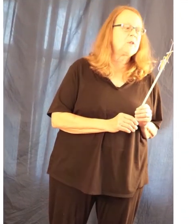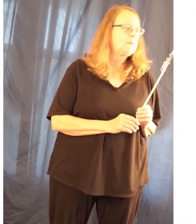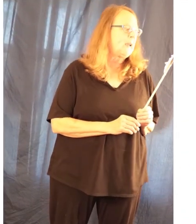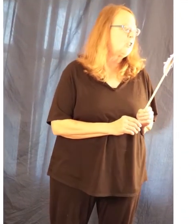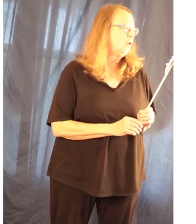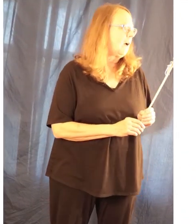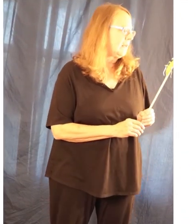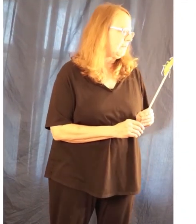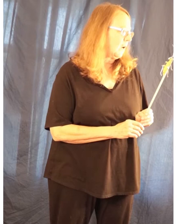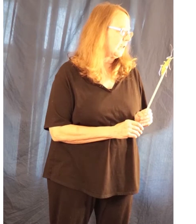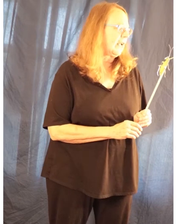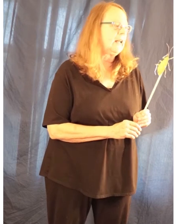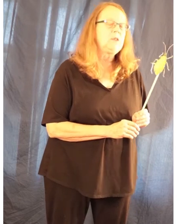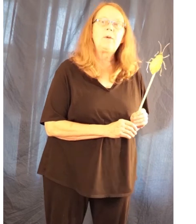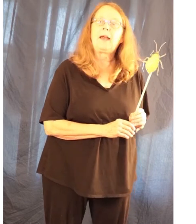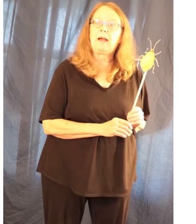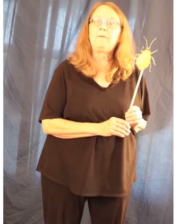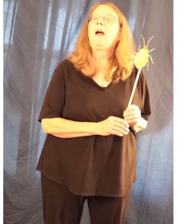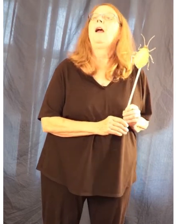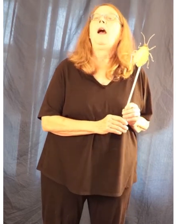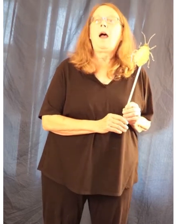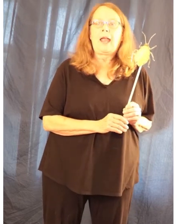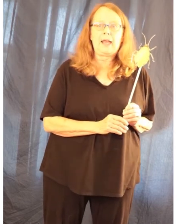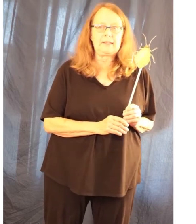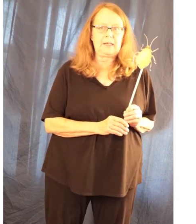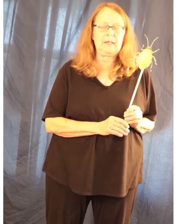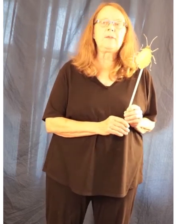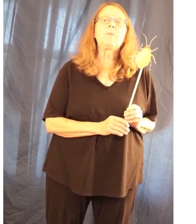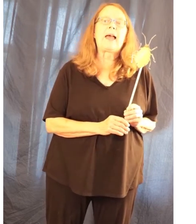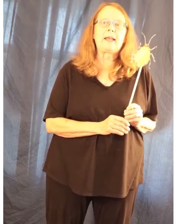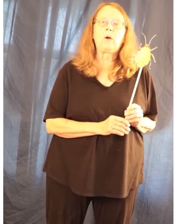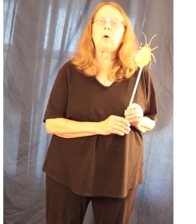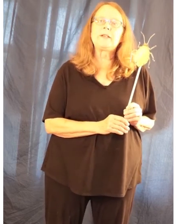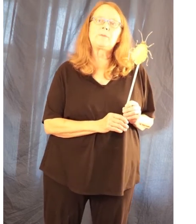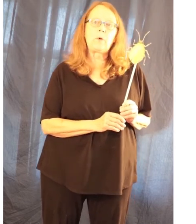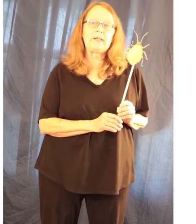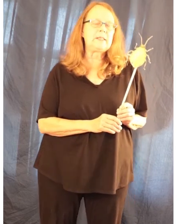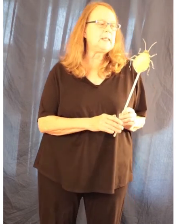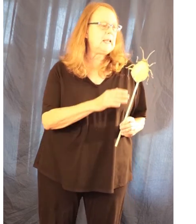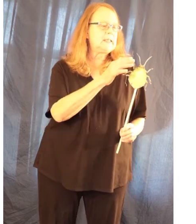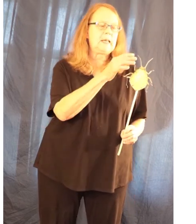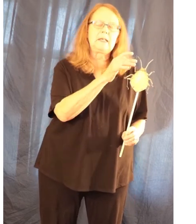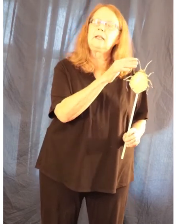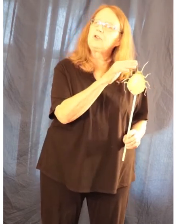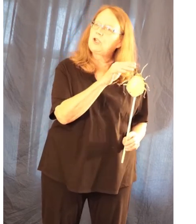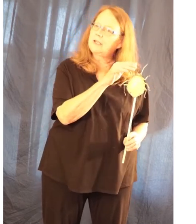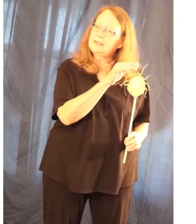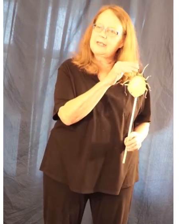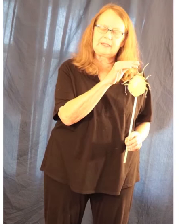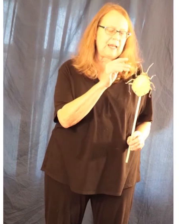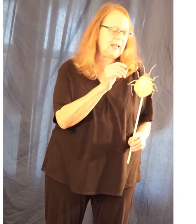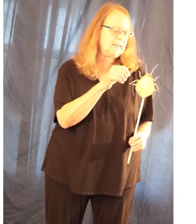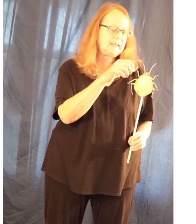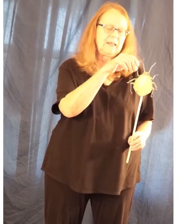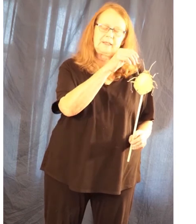about some of your special body parts. And you have antenna. The black arrow is pointing to the antenna, just like the ants.